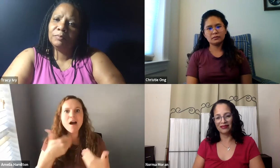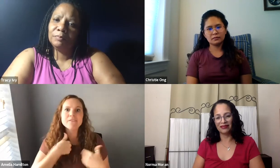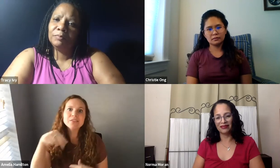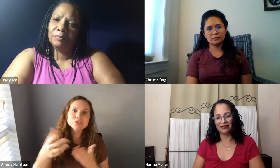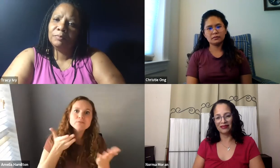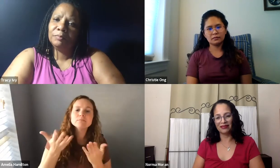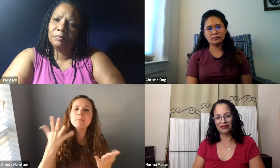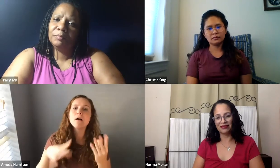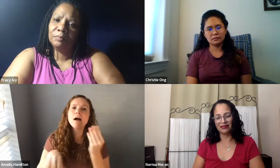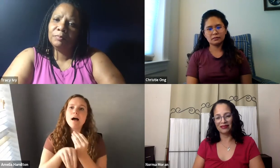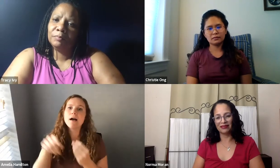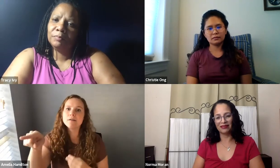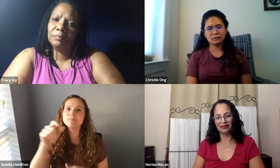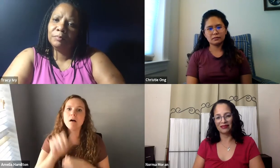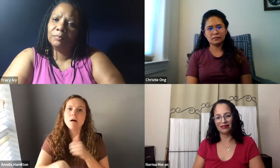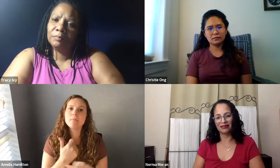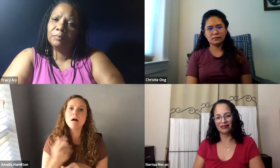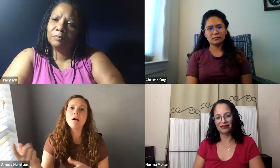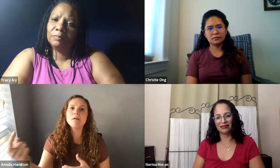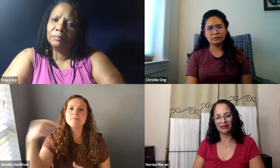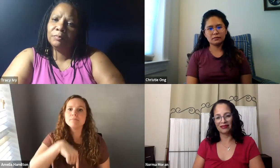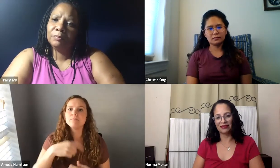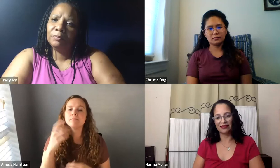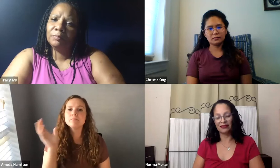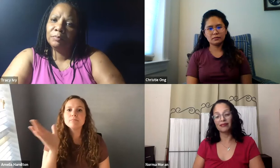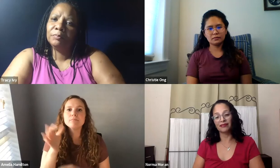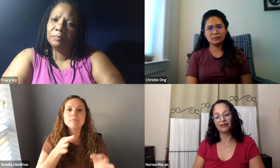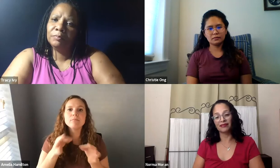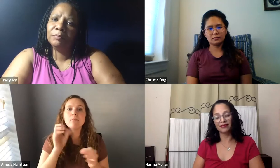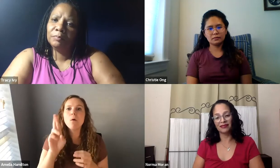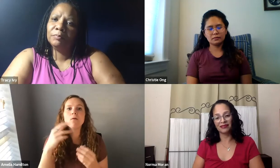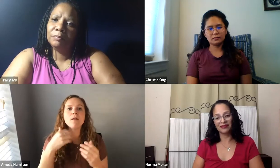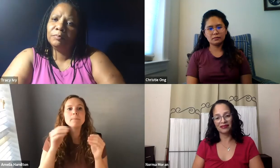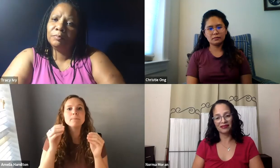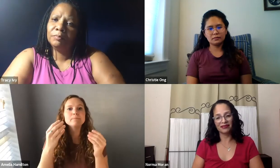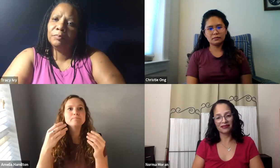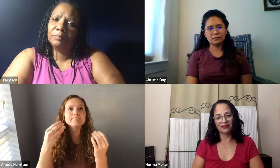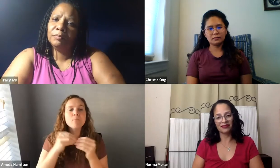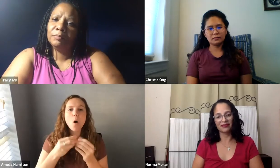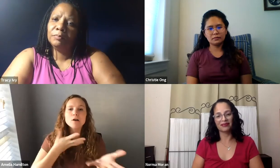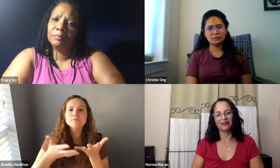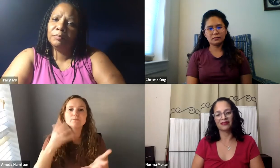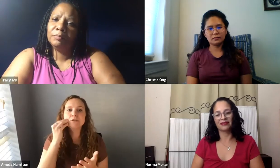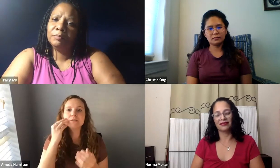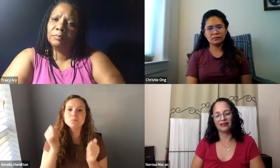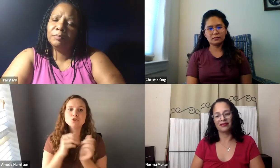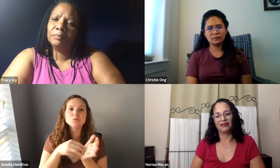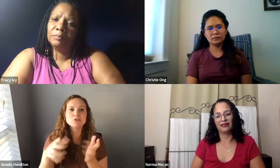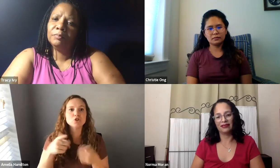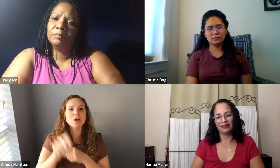organizations to talk about different services and opportunities that are out there. Maybe NSC could start bringing in alumni to